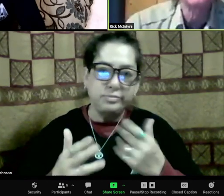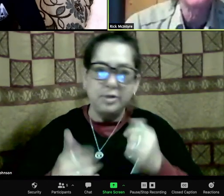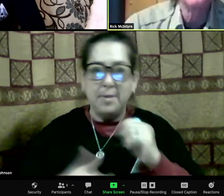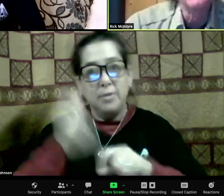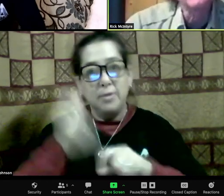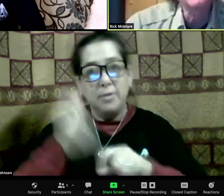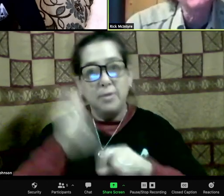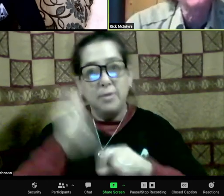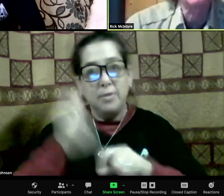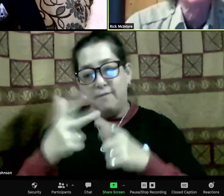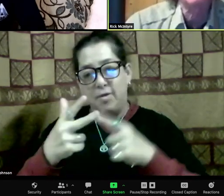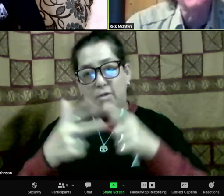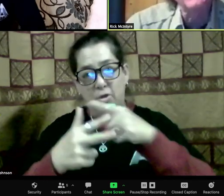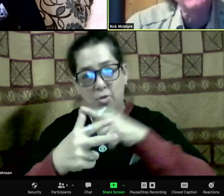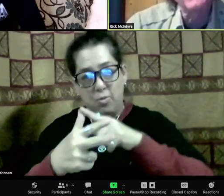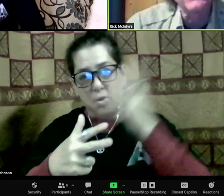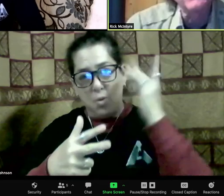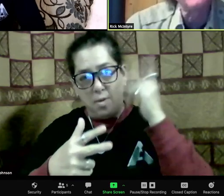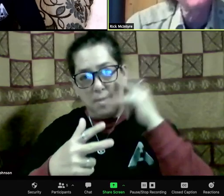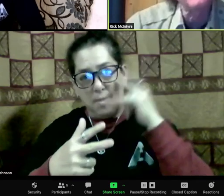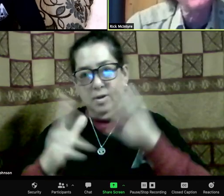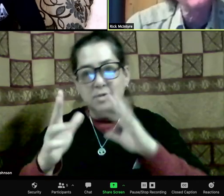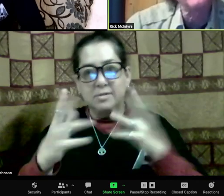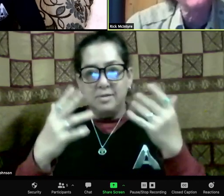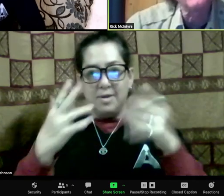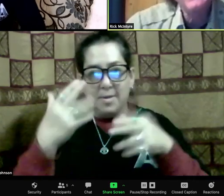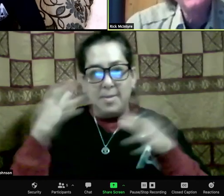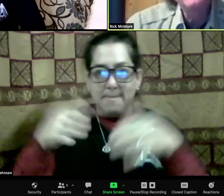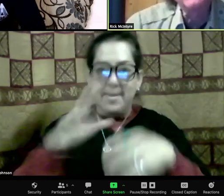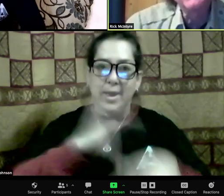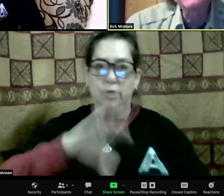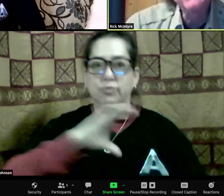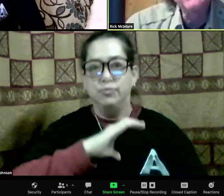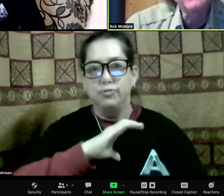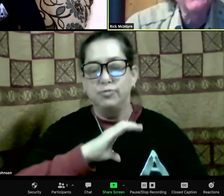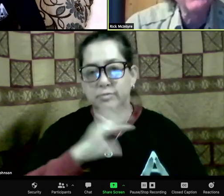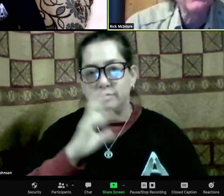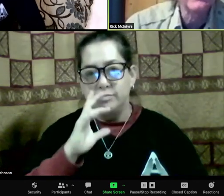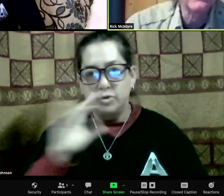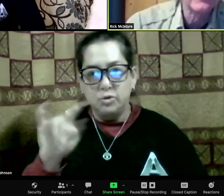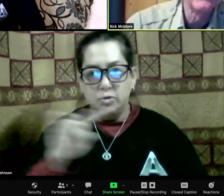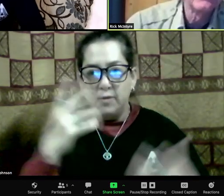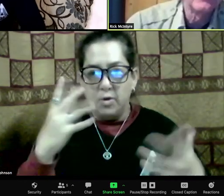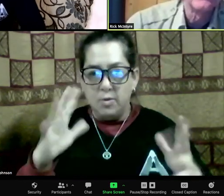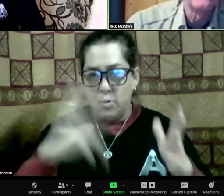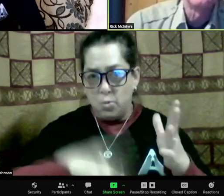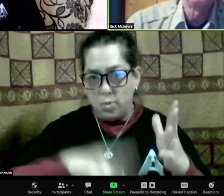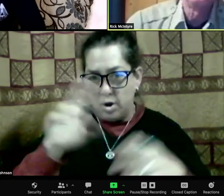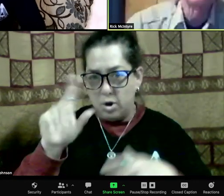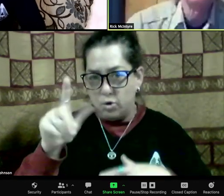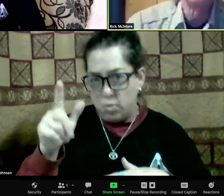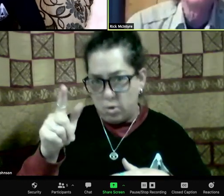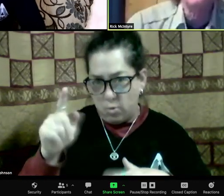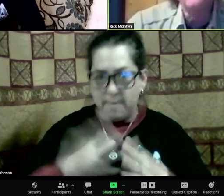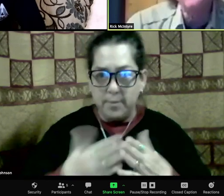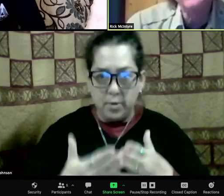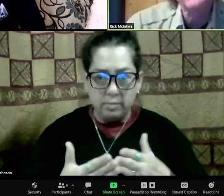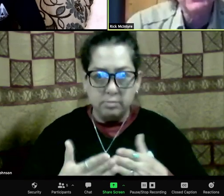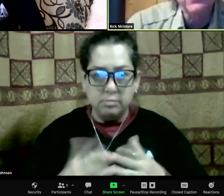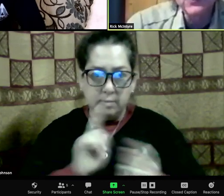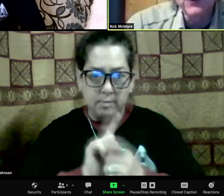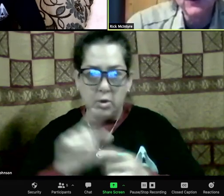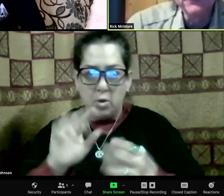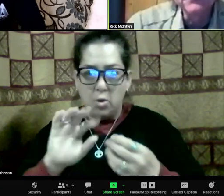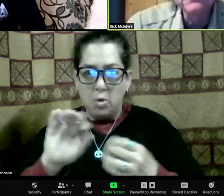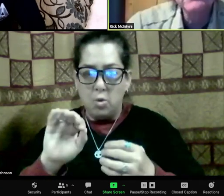it. And that was a question we were going to ask you anyway. So, tell us about your third book. Okay. Yeah. Well, my guess is that the third